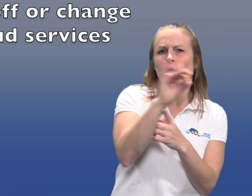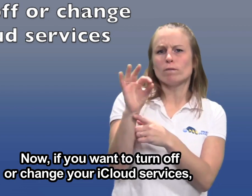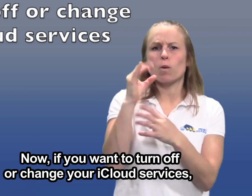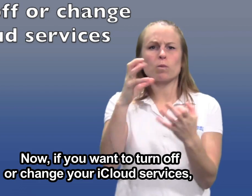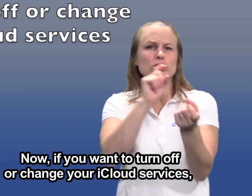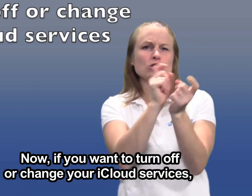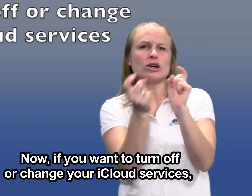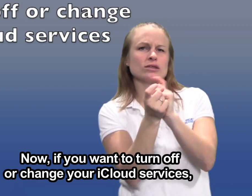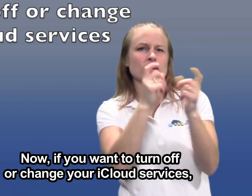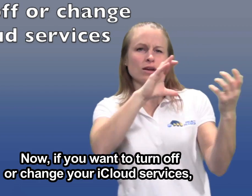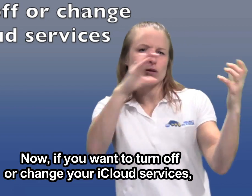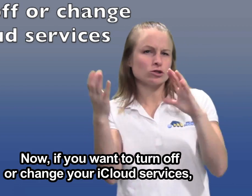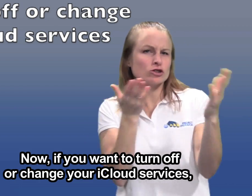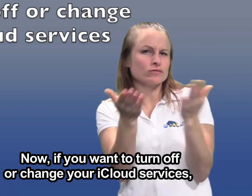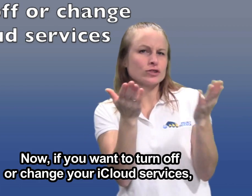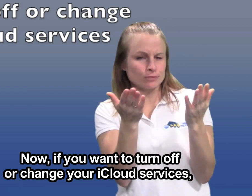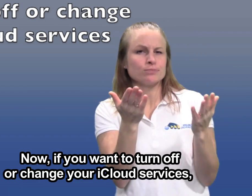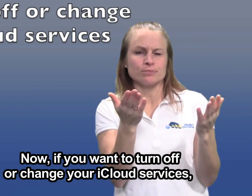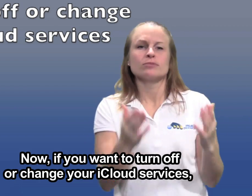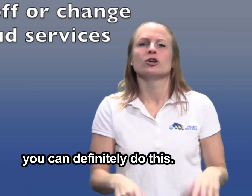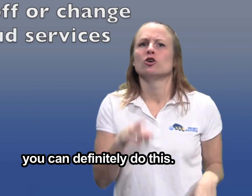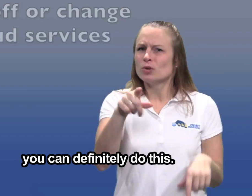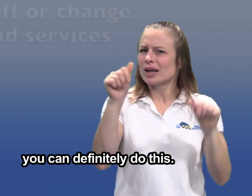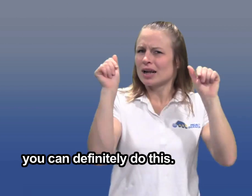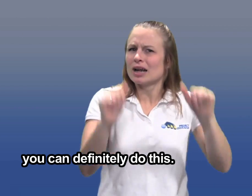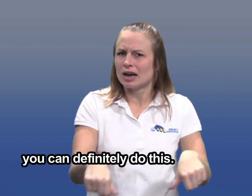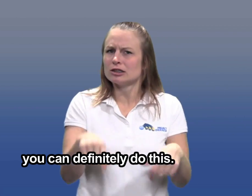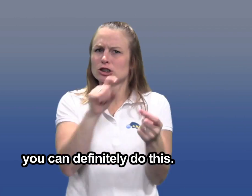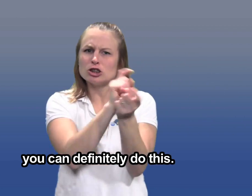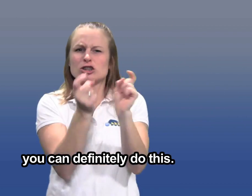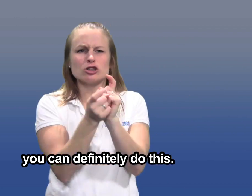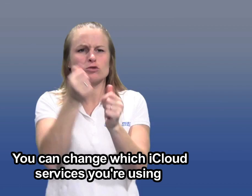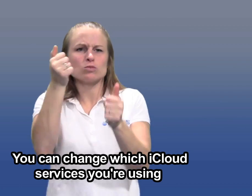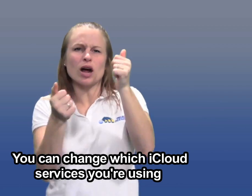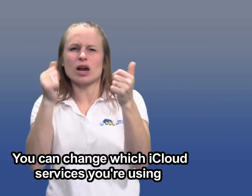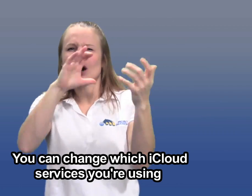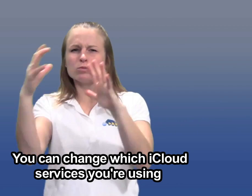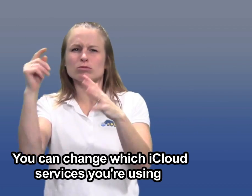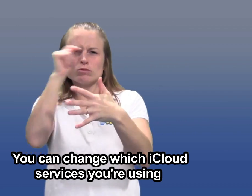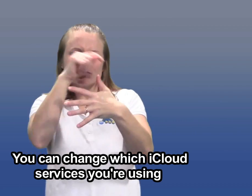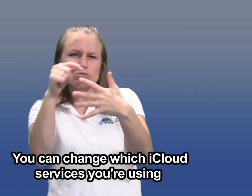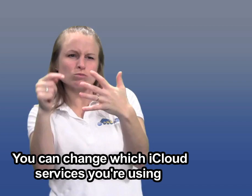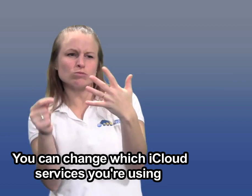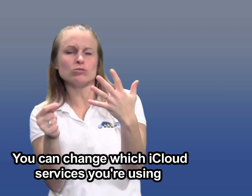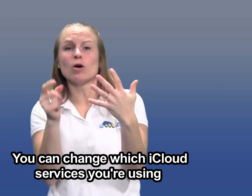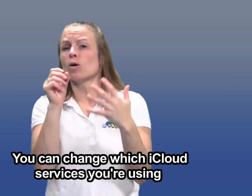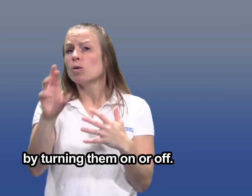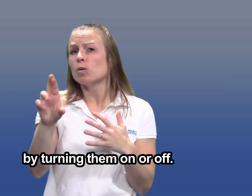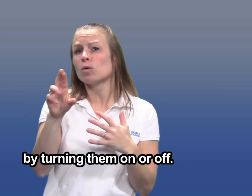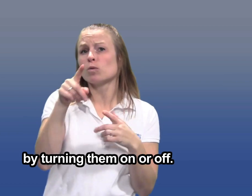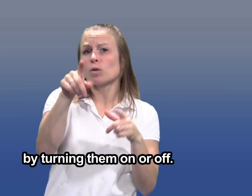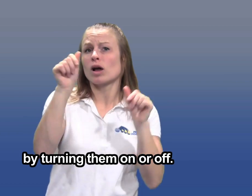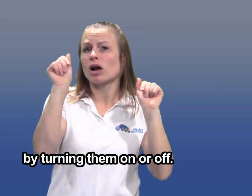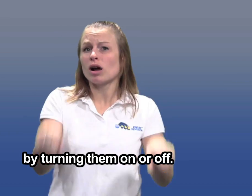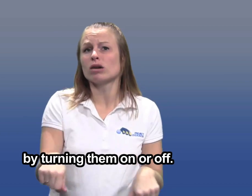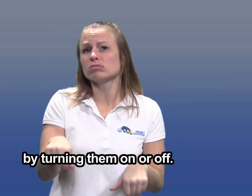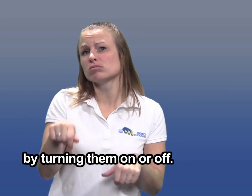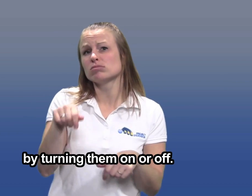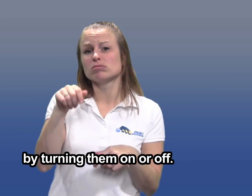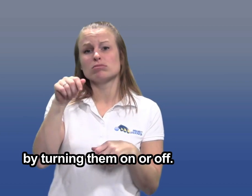Now if you want to turn off or change your iCloud services you can definitely do this. You can change which iCloud services you're using by turning them on or off.